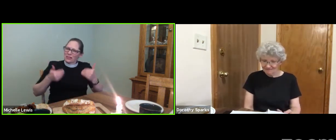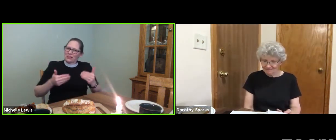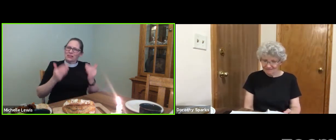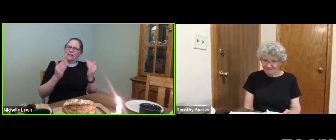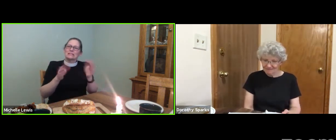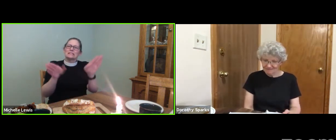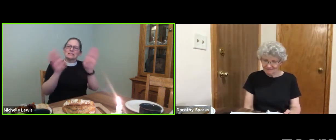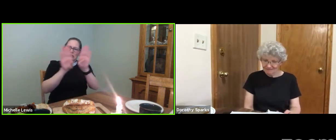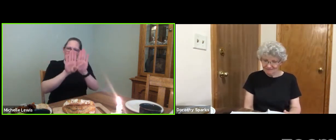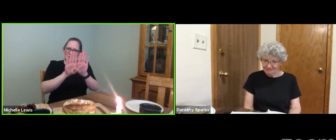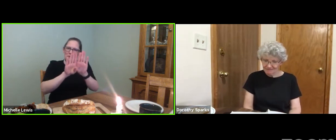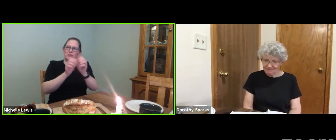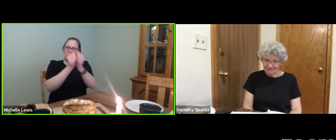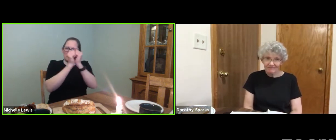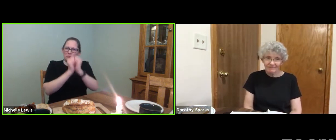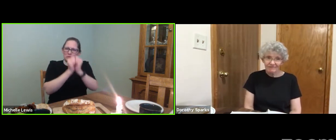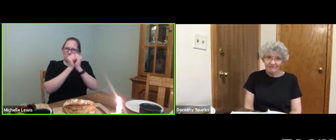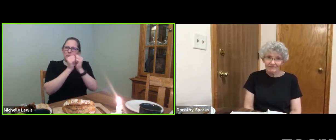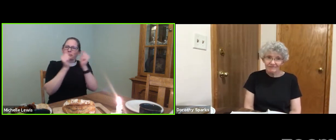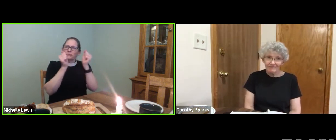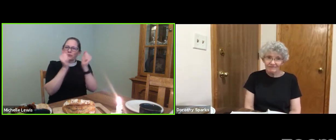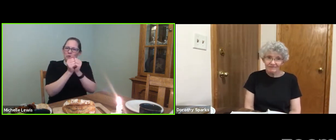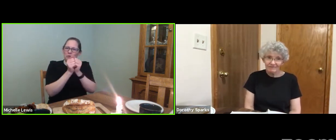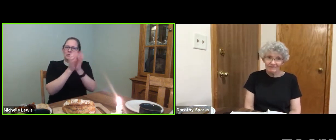And so now we will join together in a closing prayer.